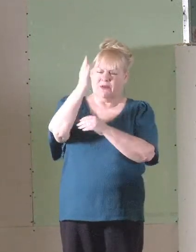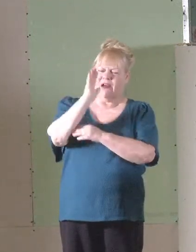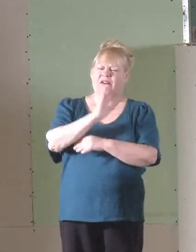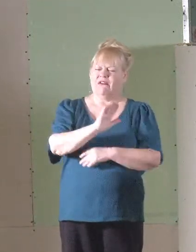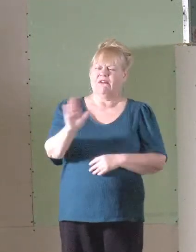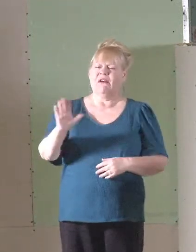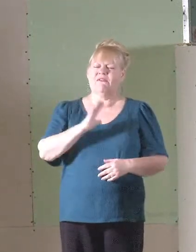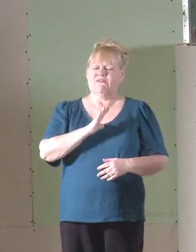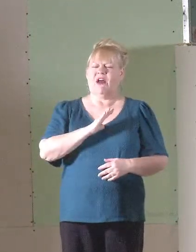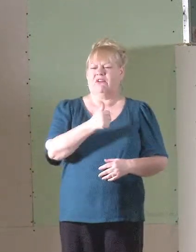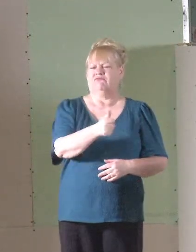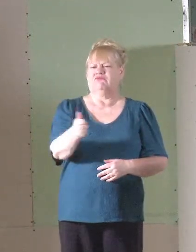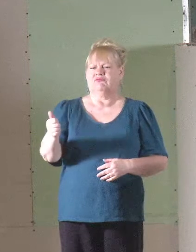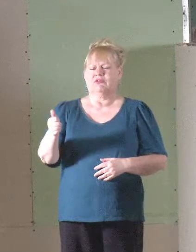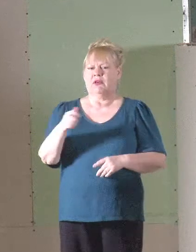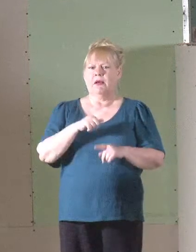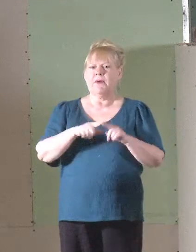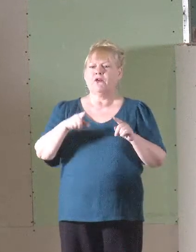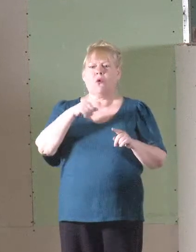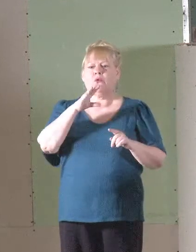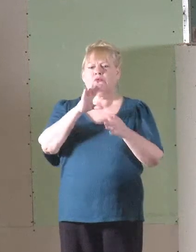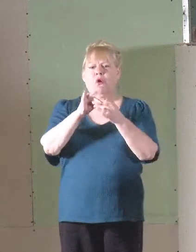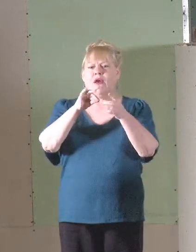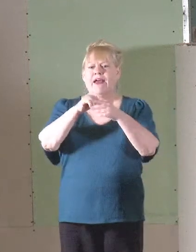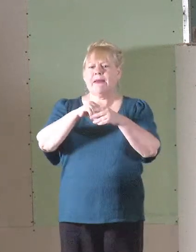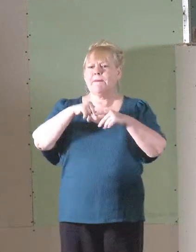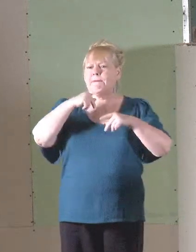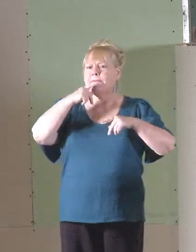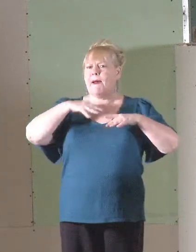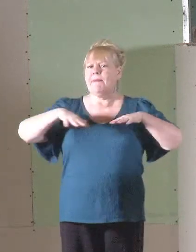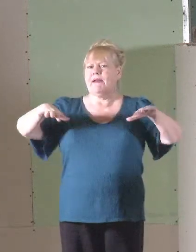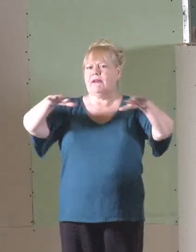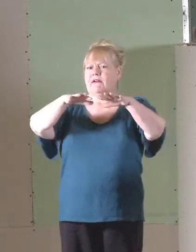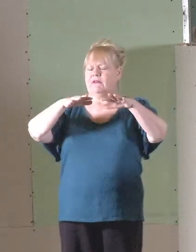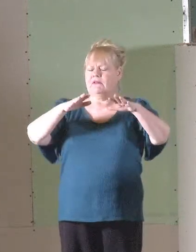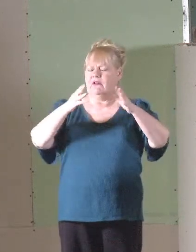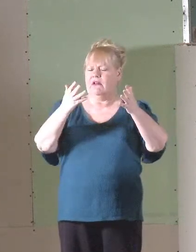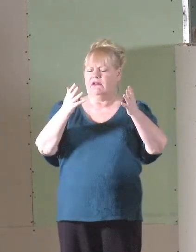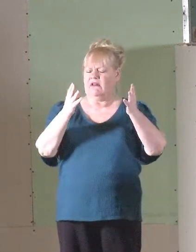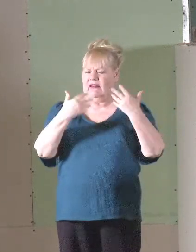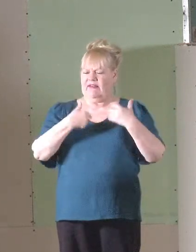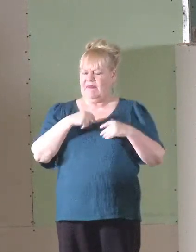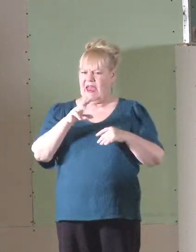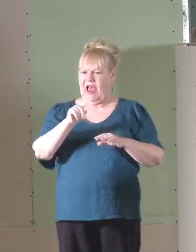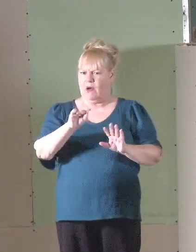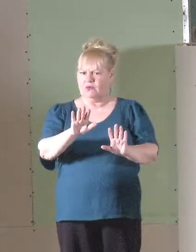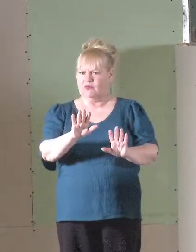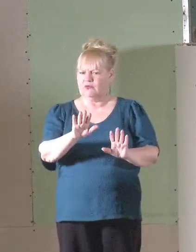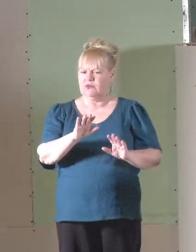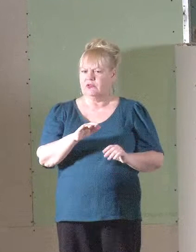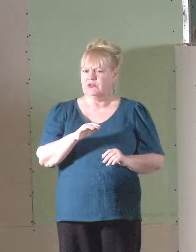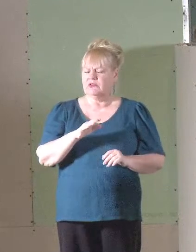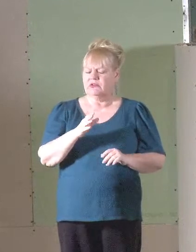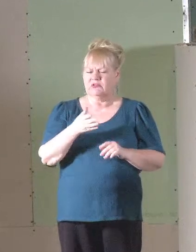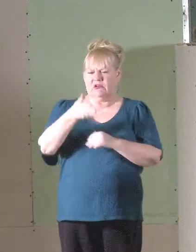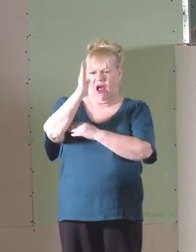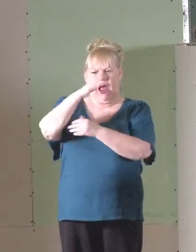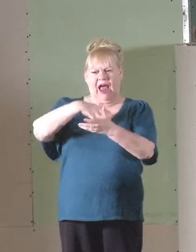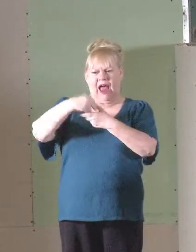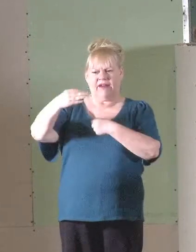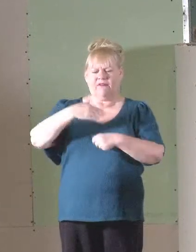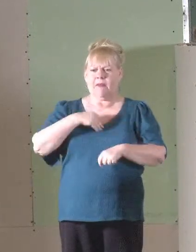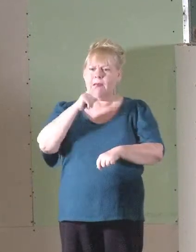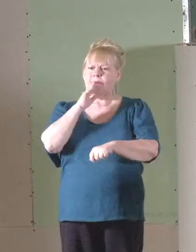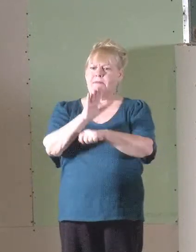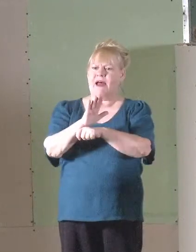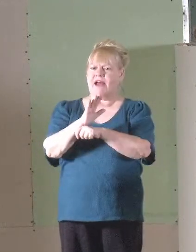fine. Just don't talk about him in public. You leave me out of the discussion. Get God out of my pledge allegiance.